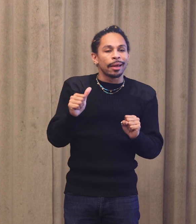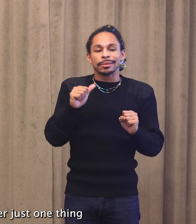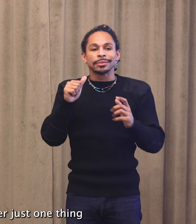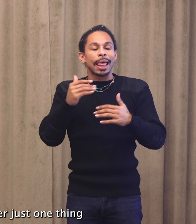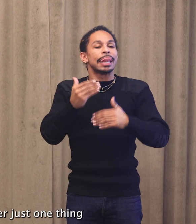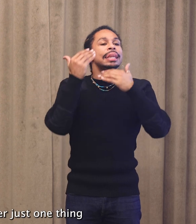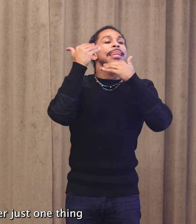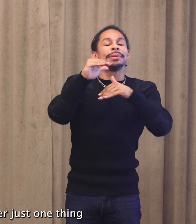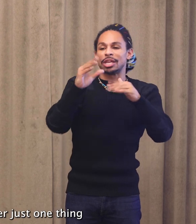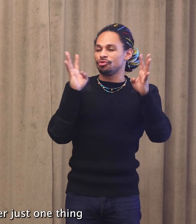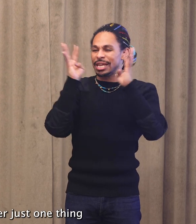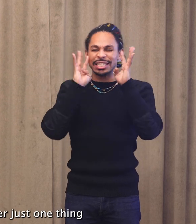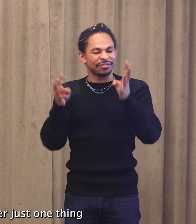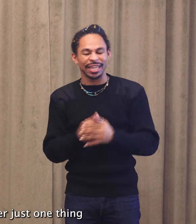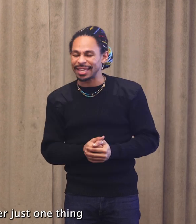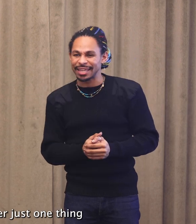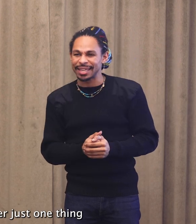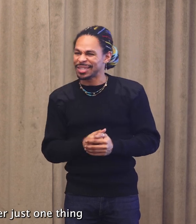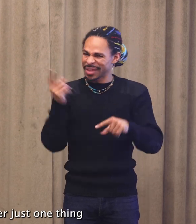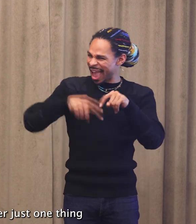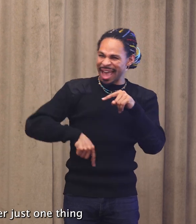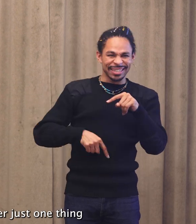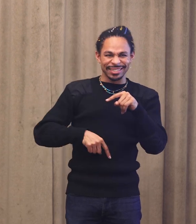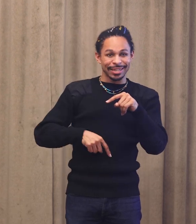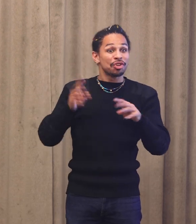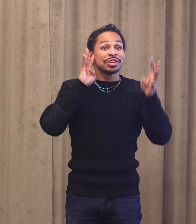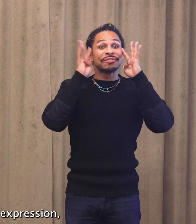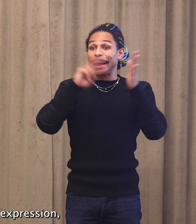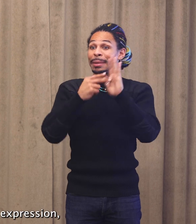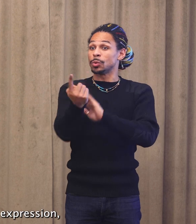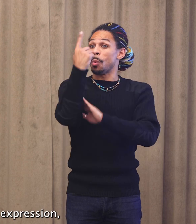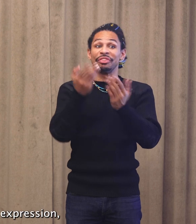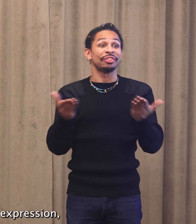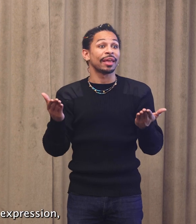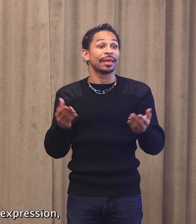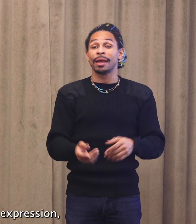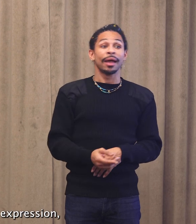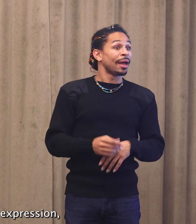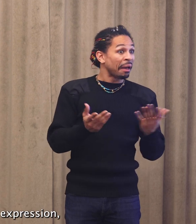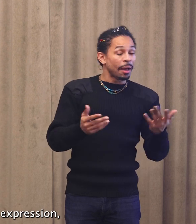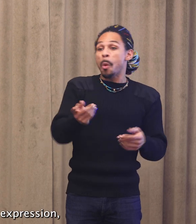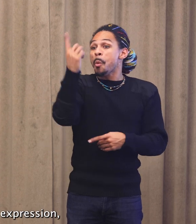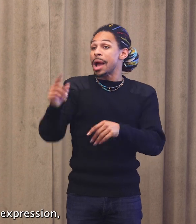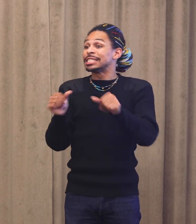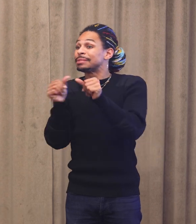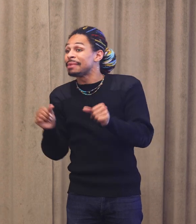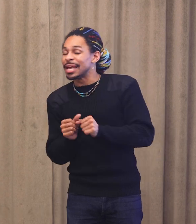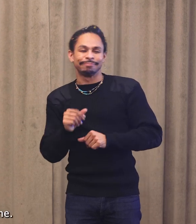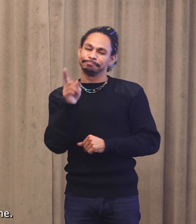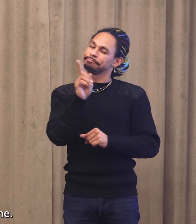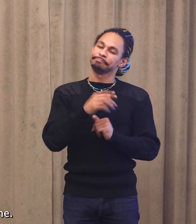For creativity is never just one thing, one place, one expression,